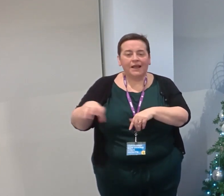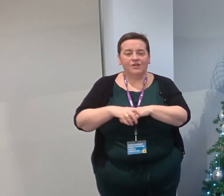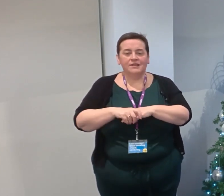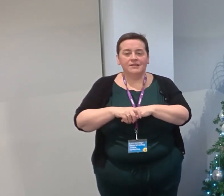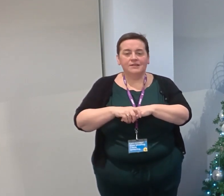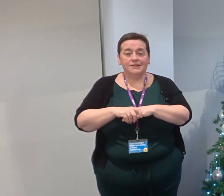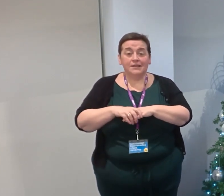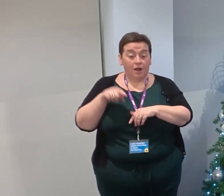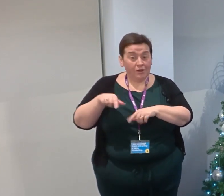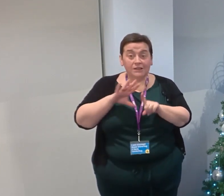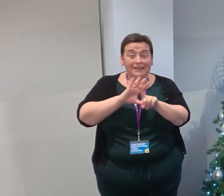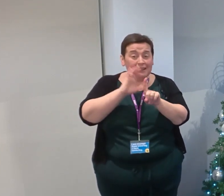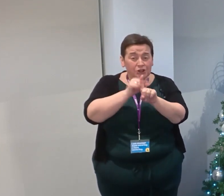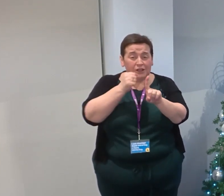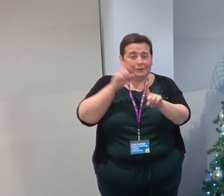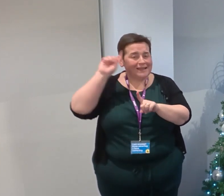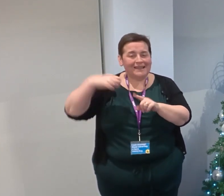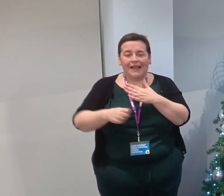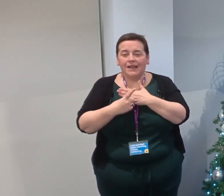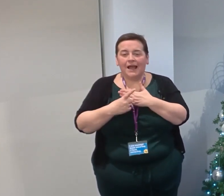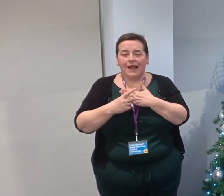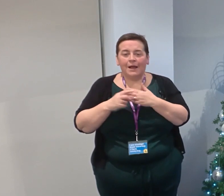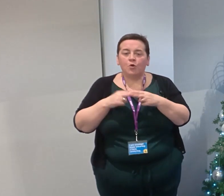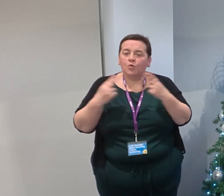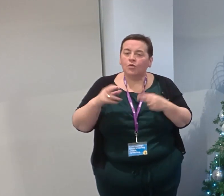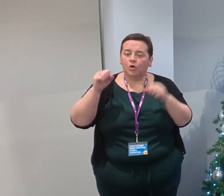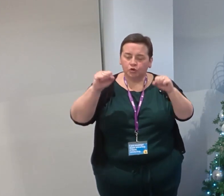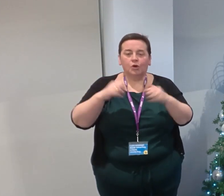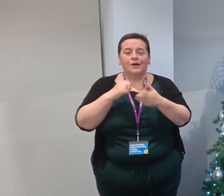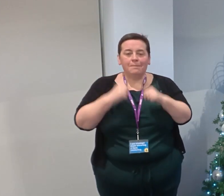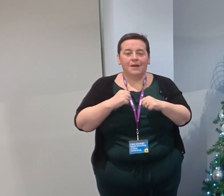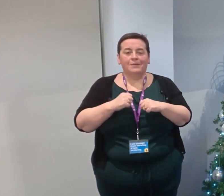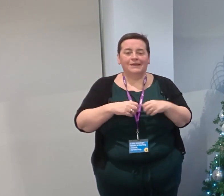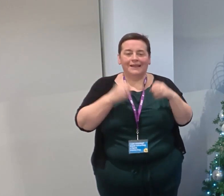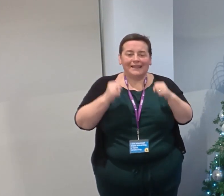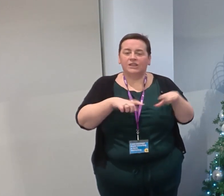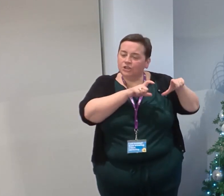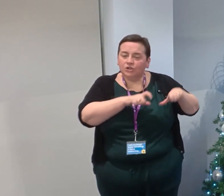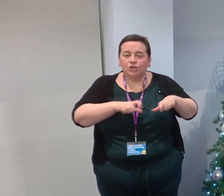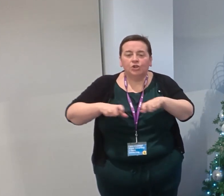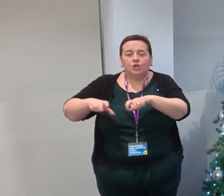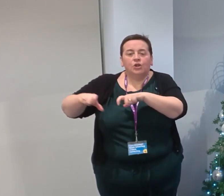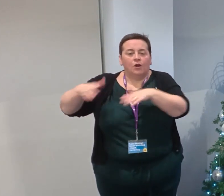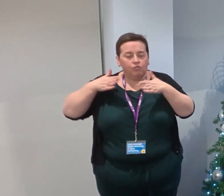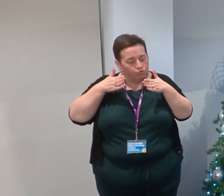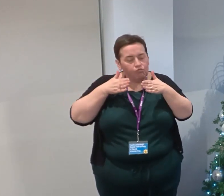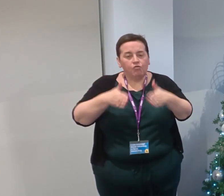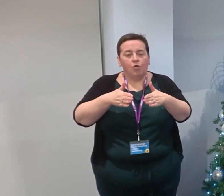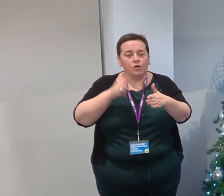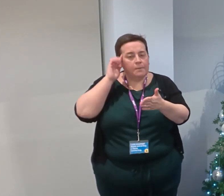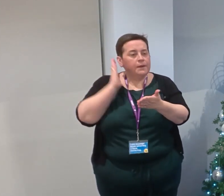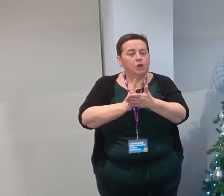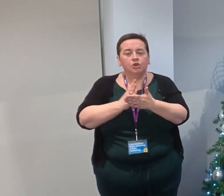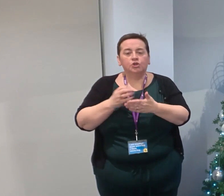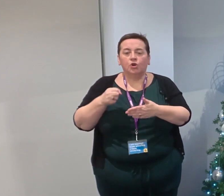These achievements could not have happened without your commitment and dedication and your continued, unrelenting focus on